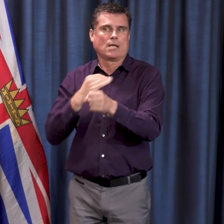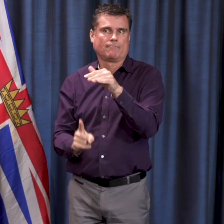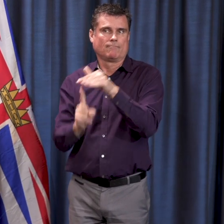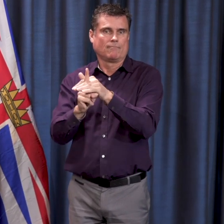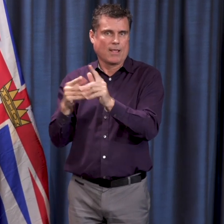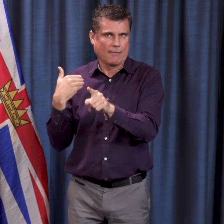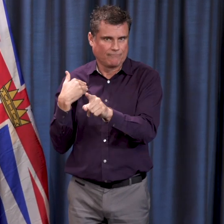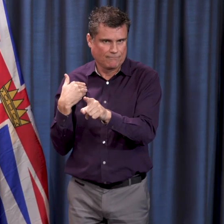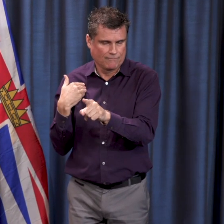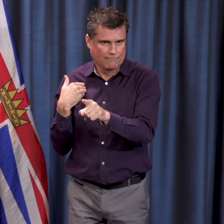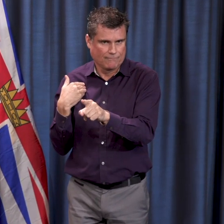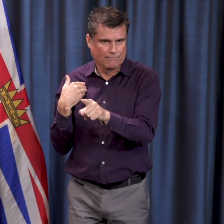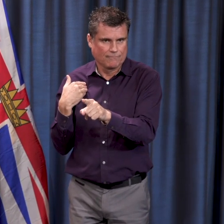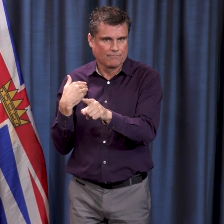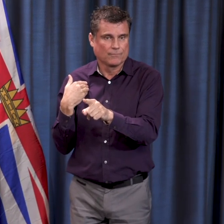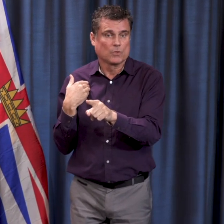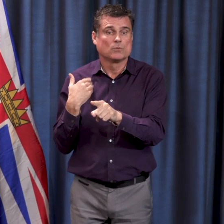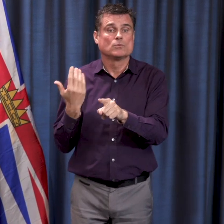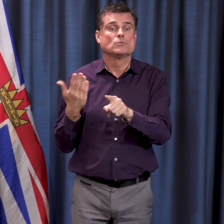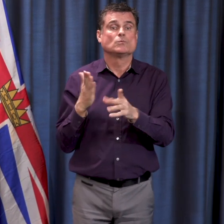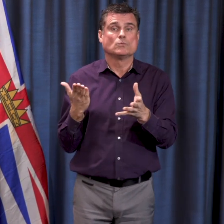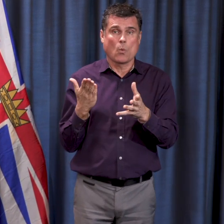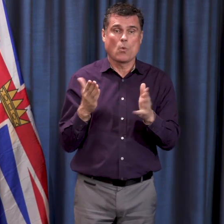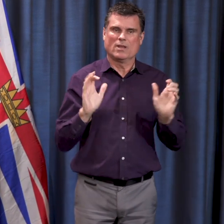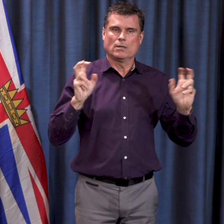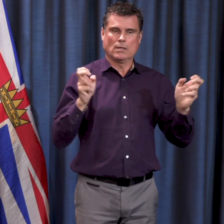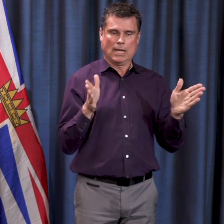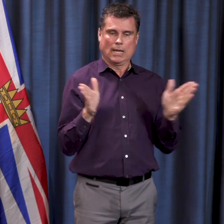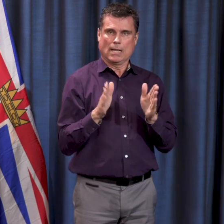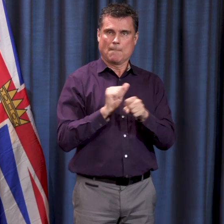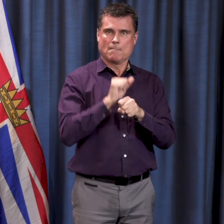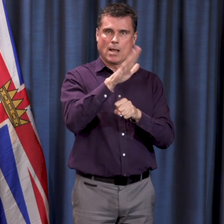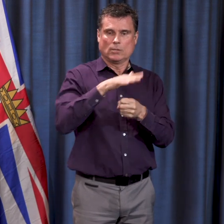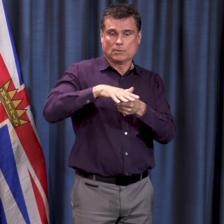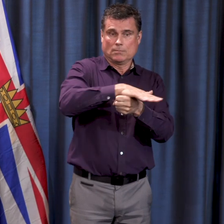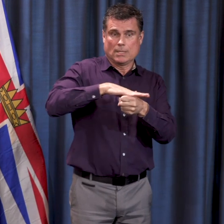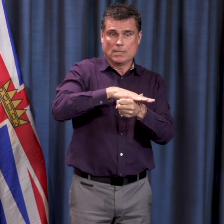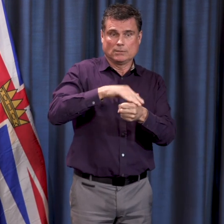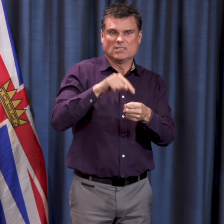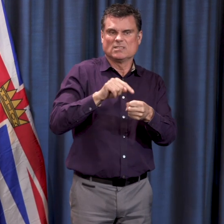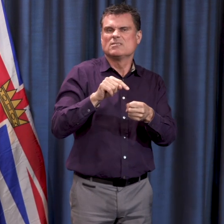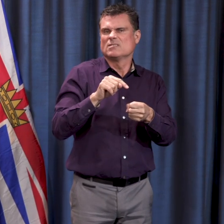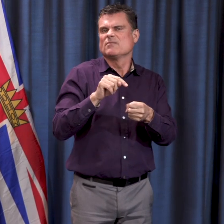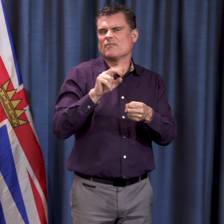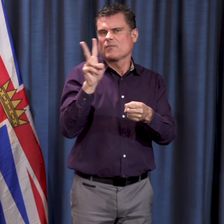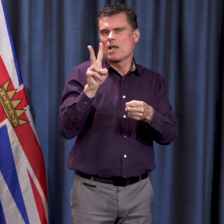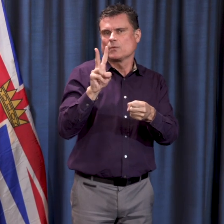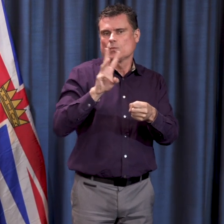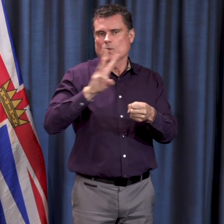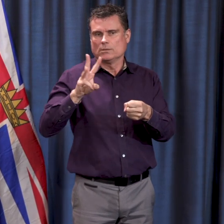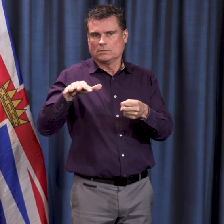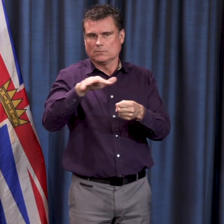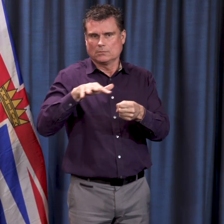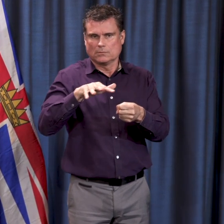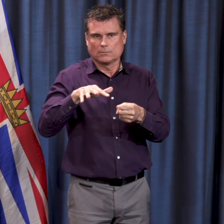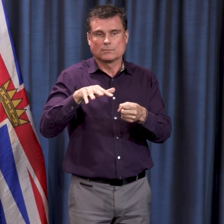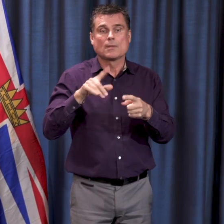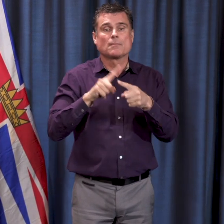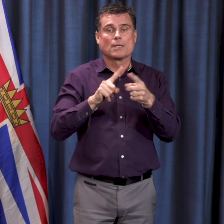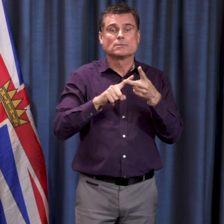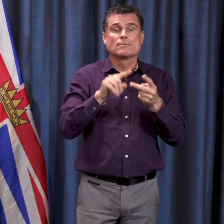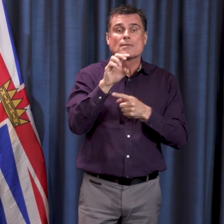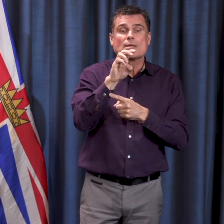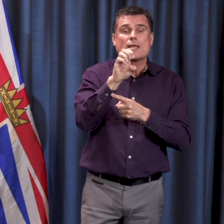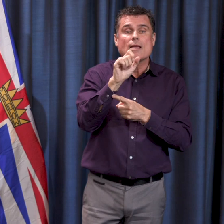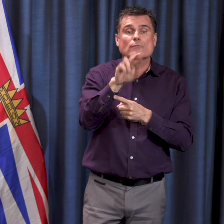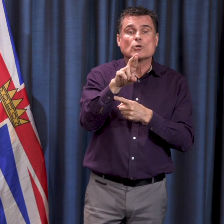Little Mountain Place Residential Care in Vancouver Coastal Health, and Evergreen Heights in Fraser Health. And in both those cases, a